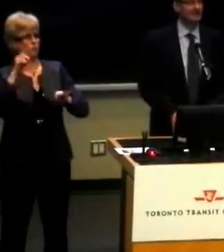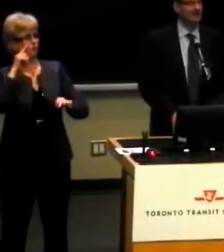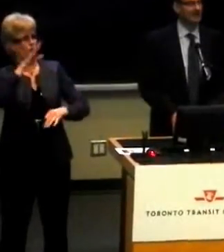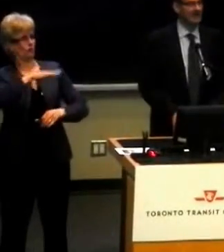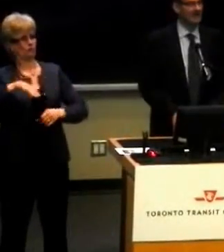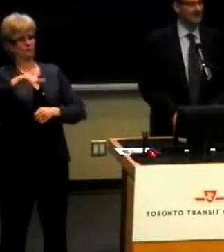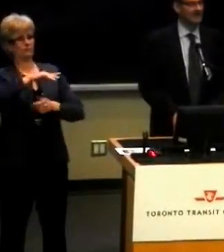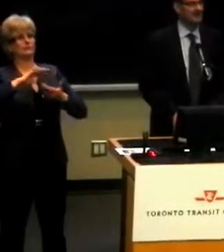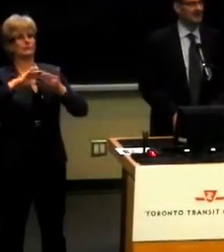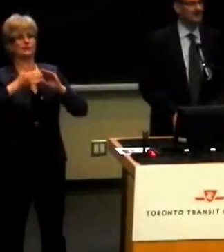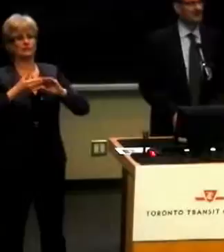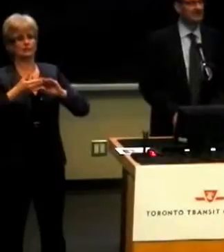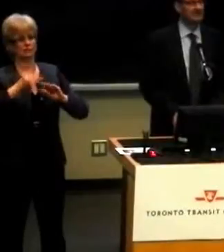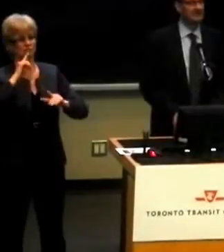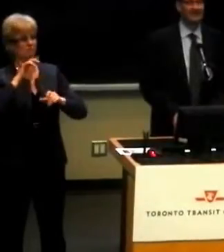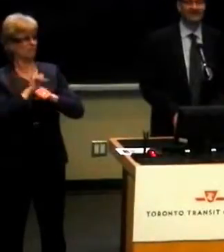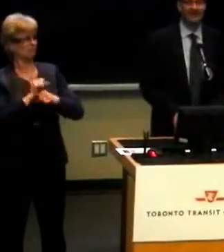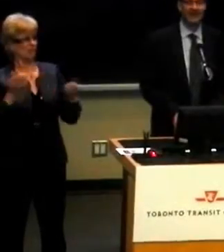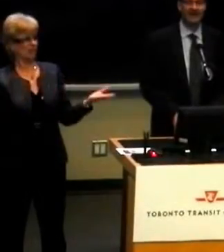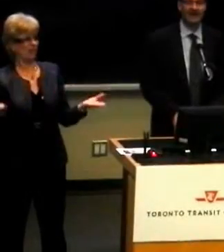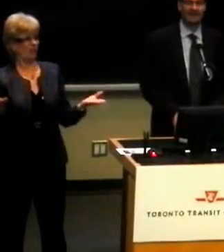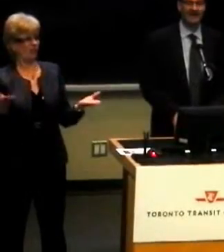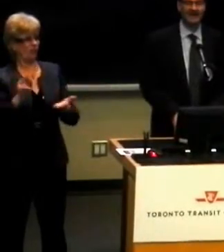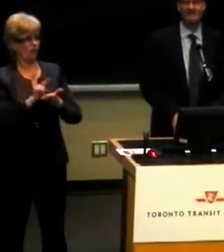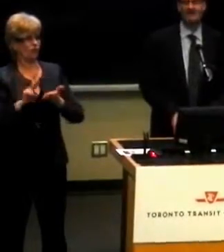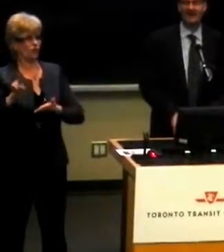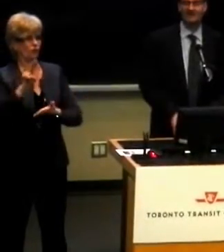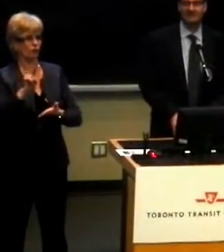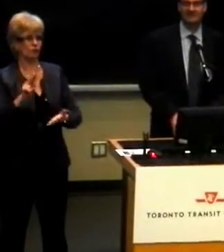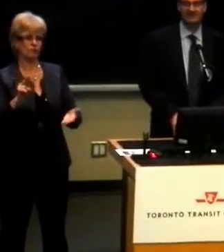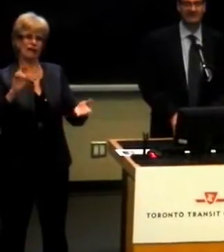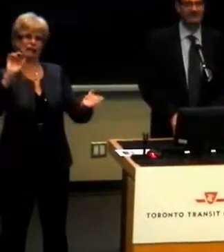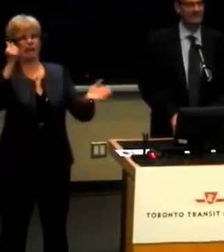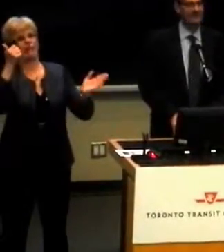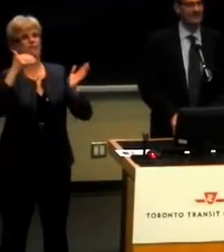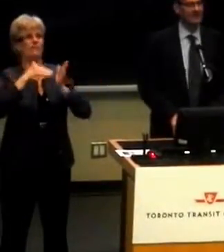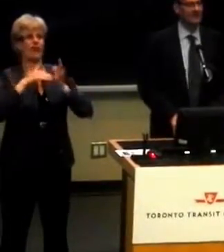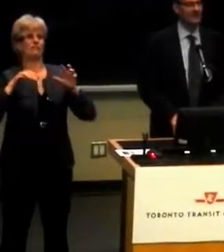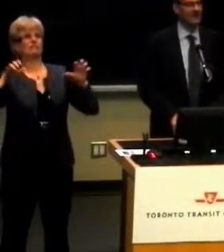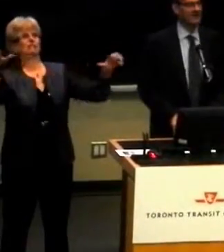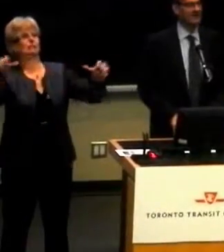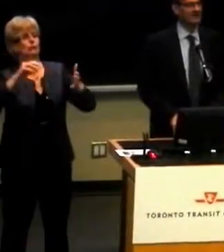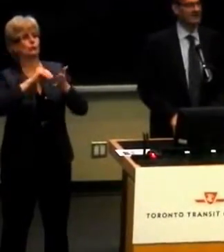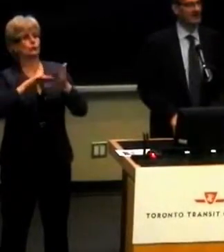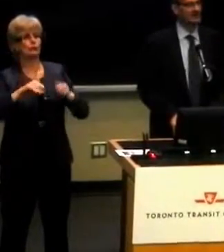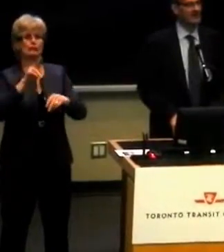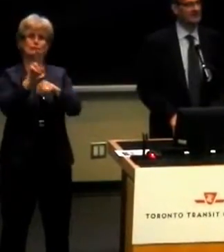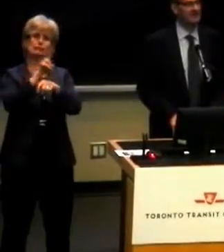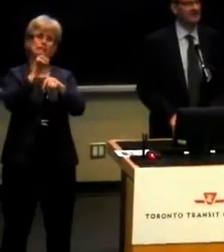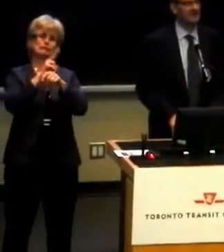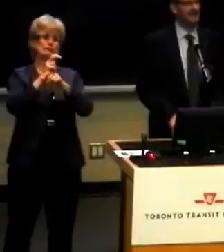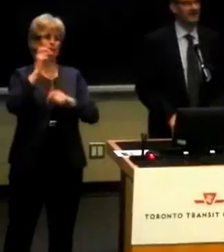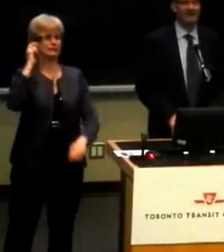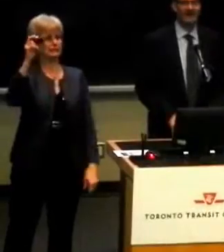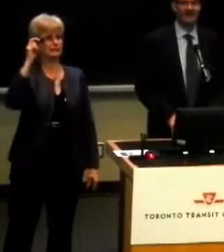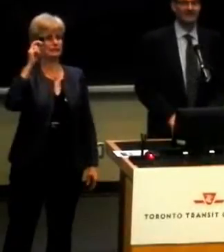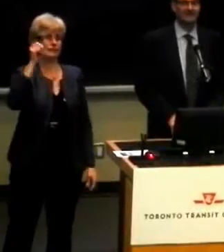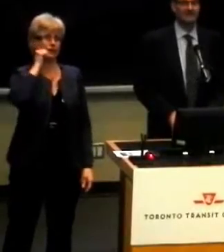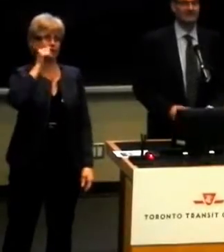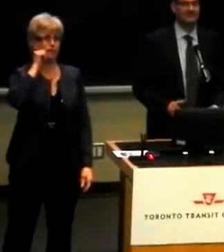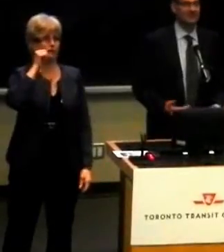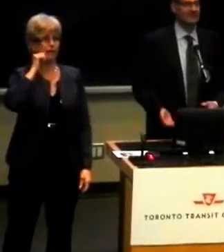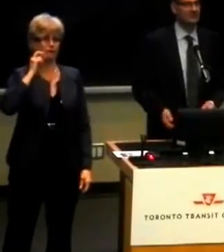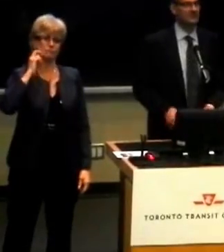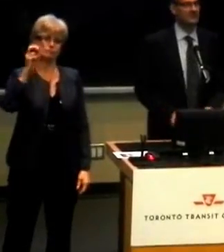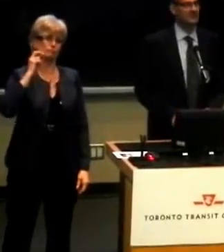the city, and indeed at York University we have tens of thousands of students who rely on Toronto Transit every day